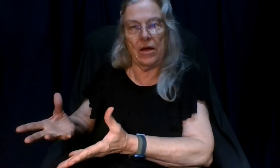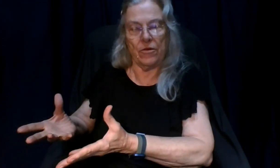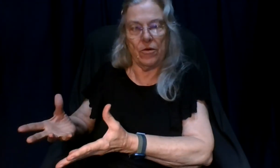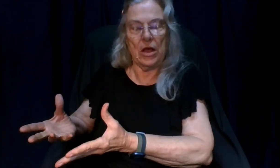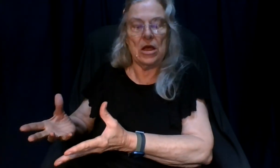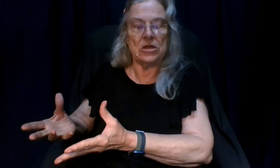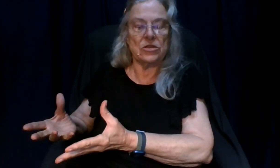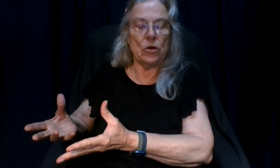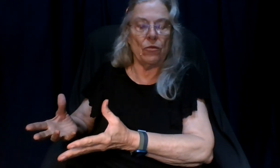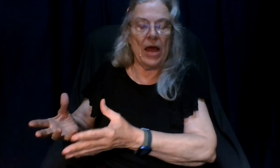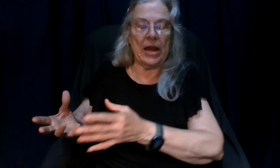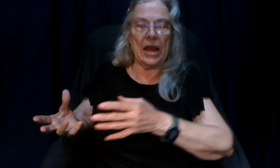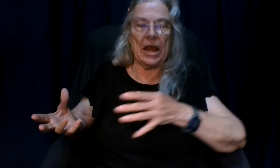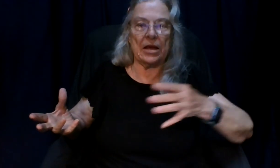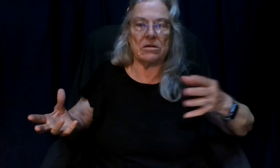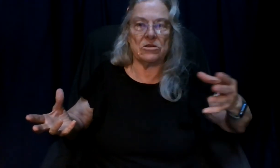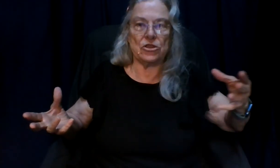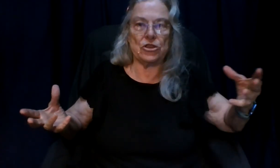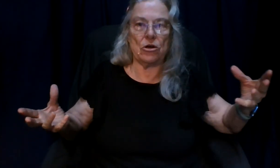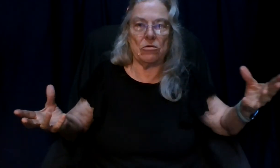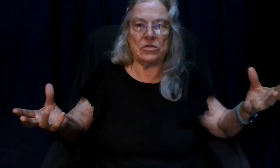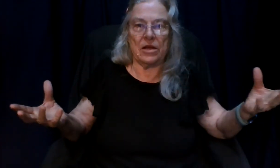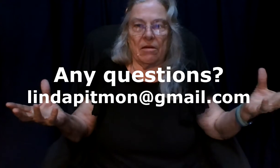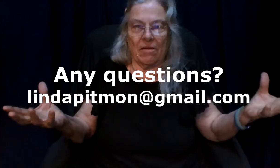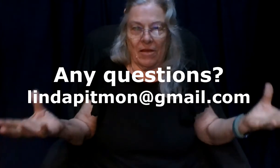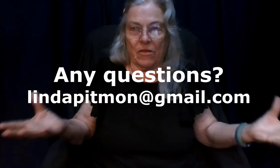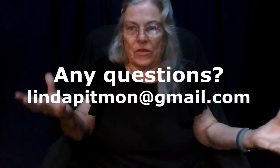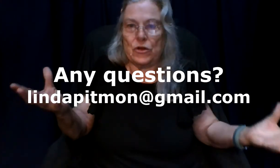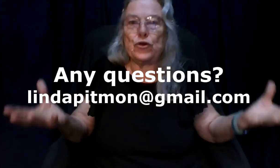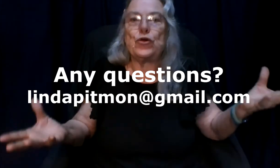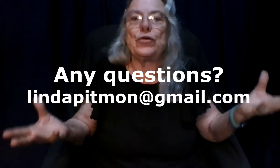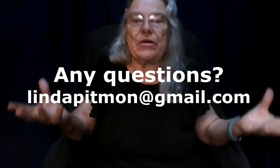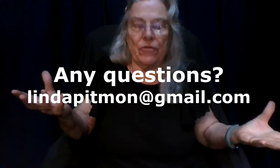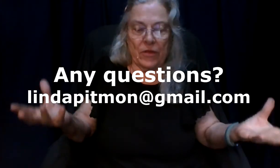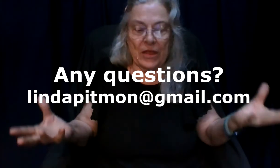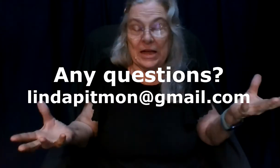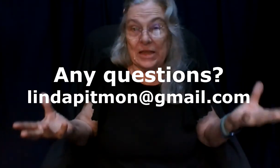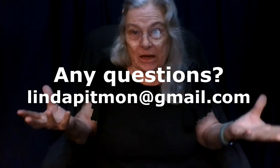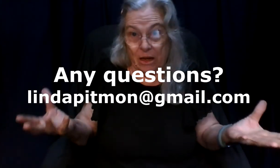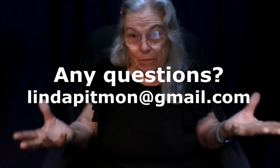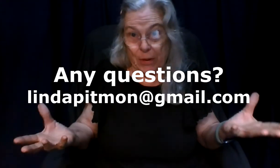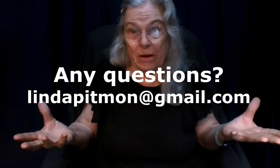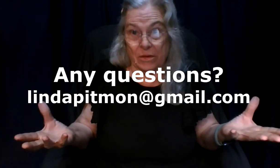so that it shows the two different things in comparison